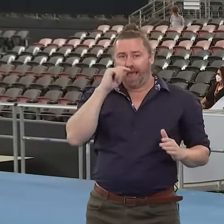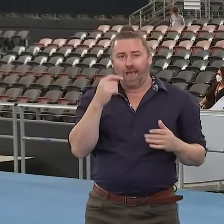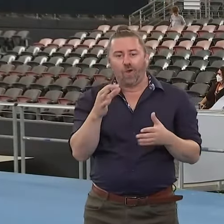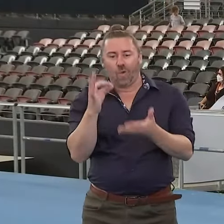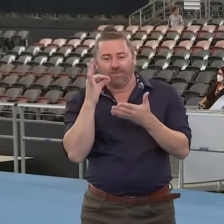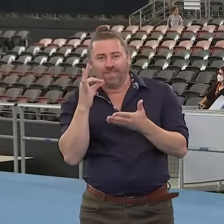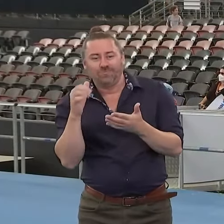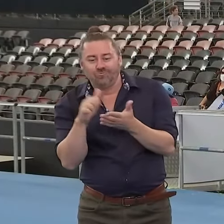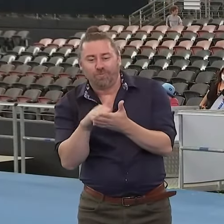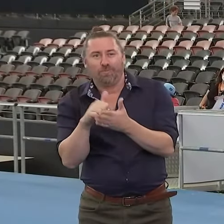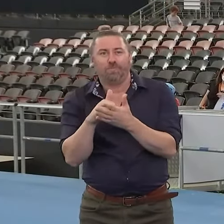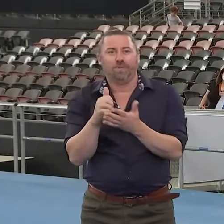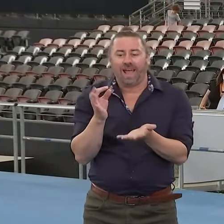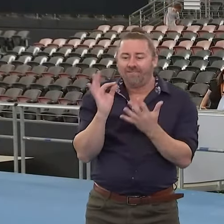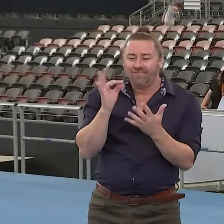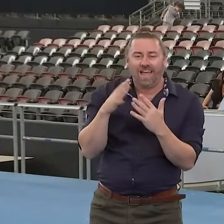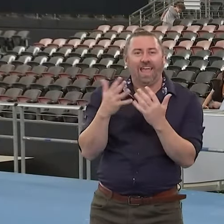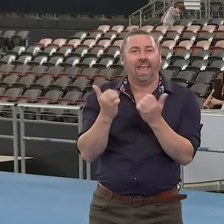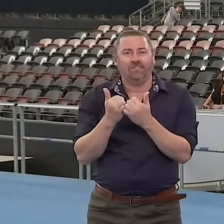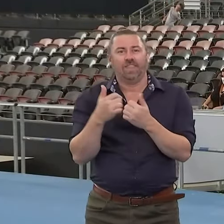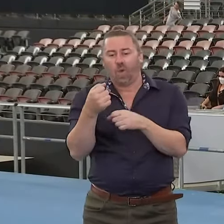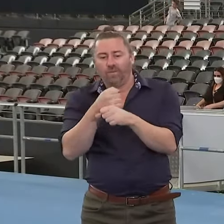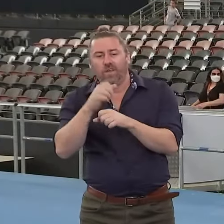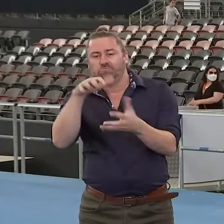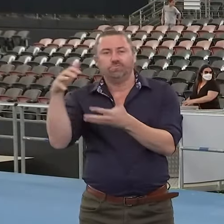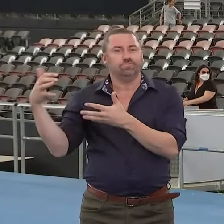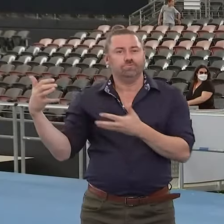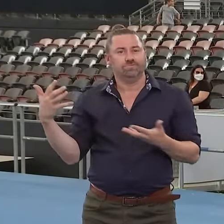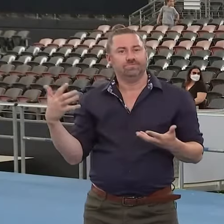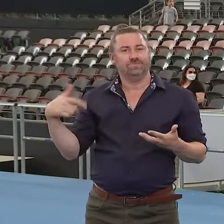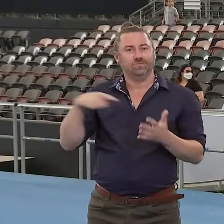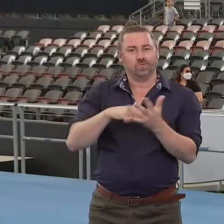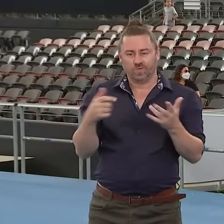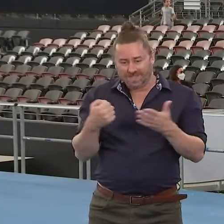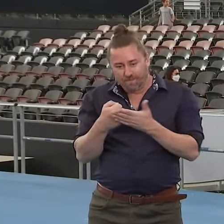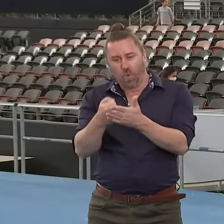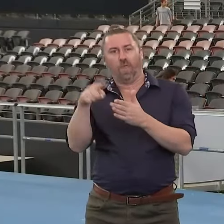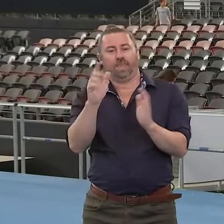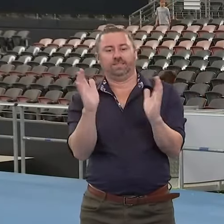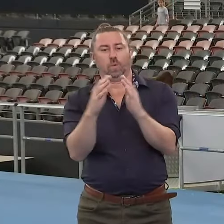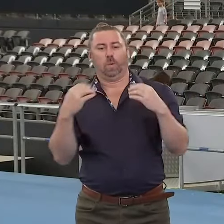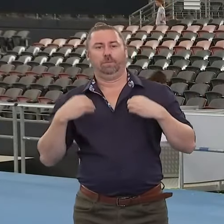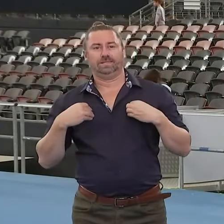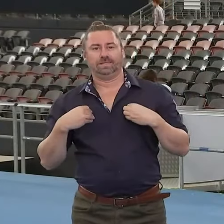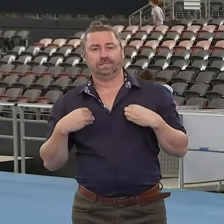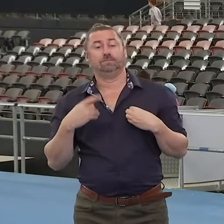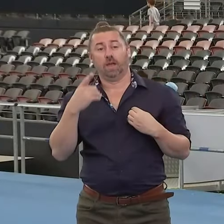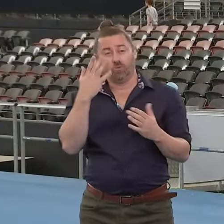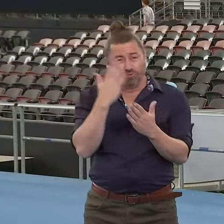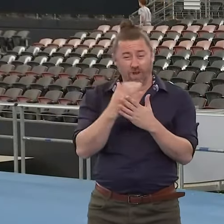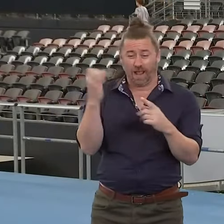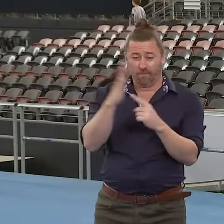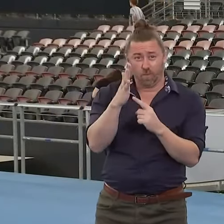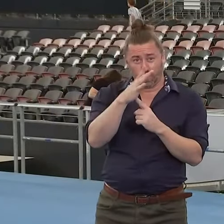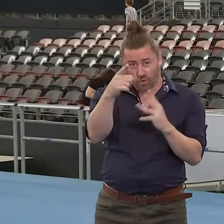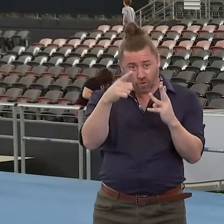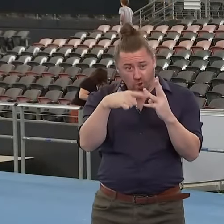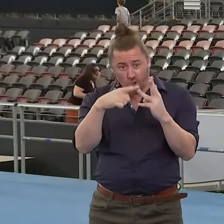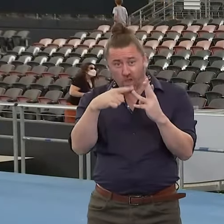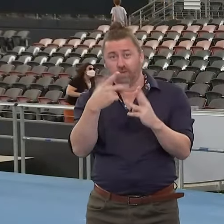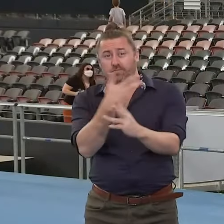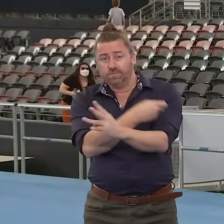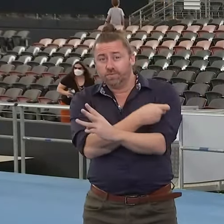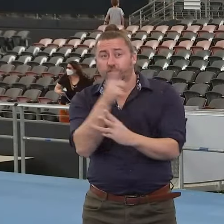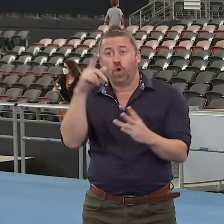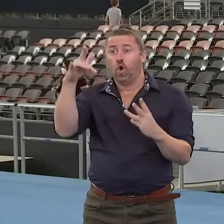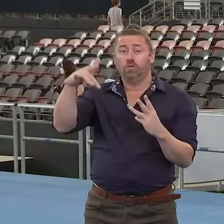Queenslanders have listened and they've done a great job during this pandemic. But now it's really important to get your booster. It's important to get that